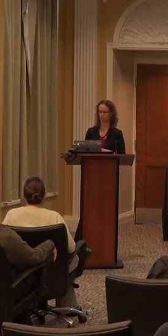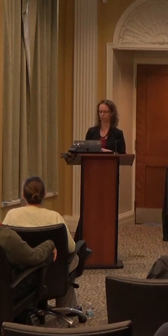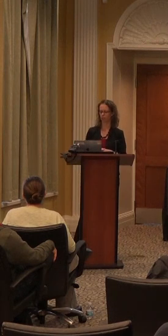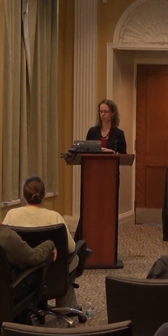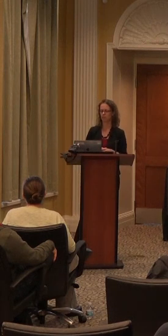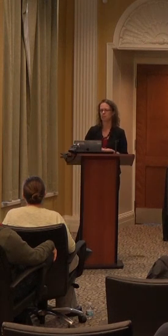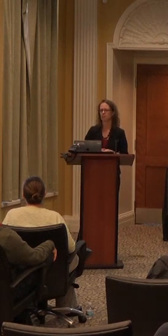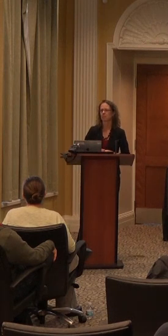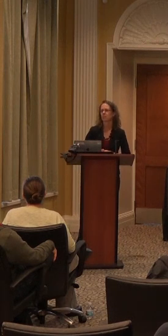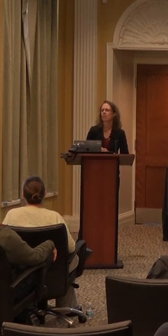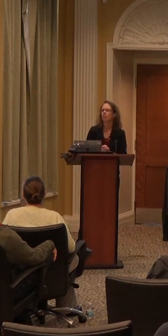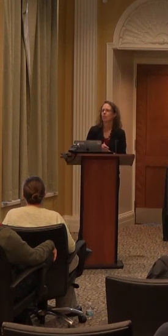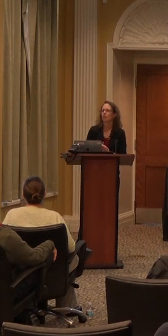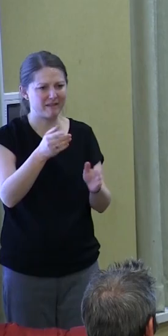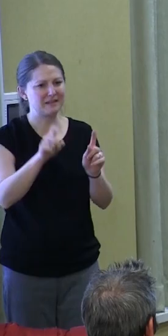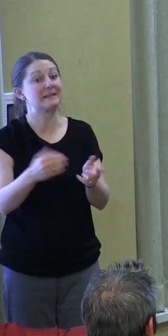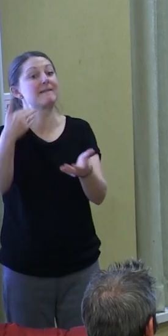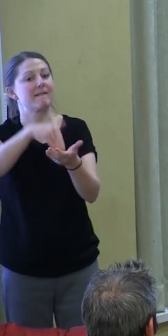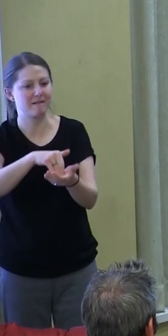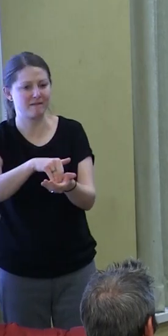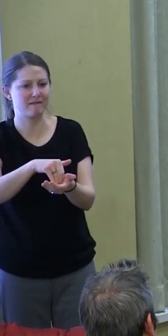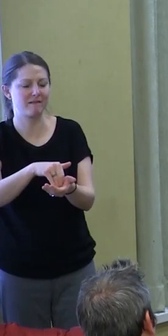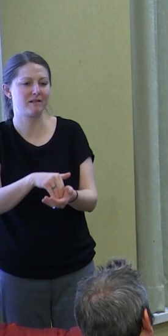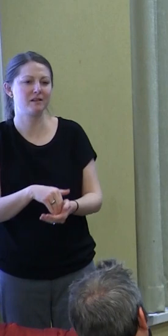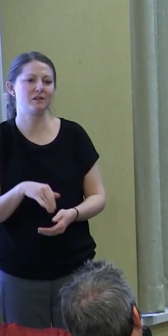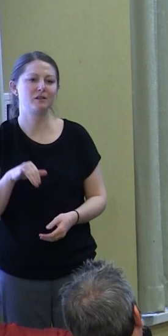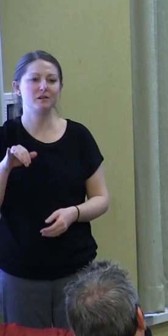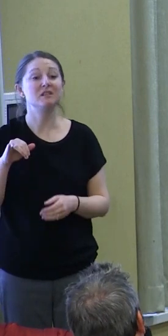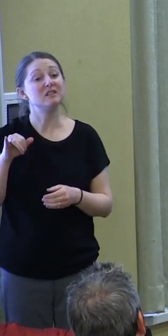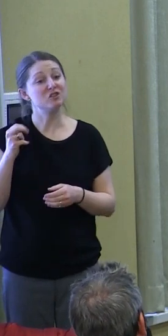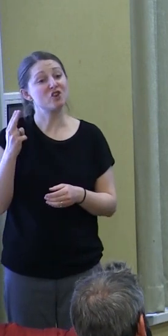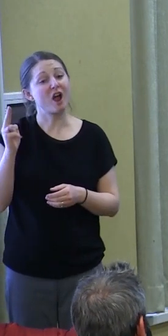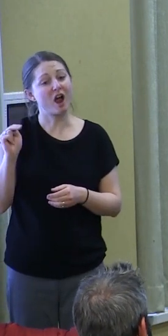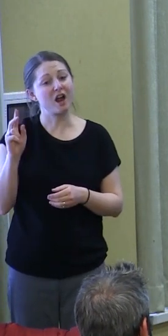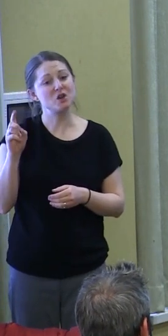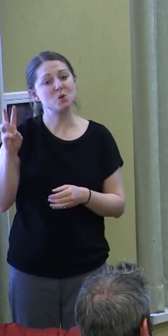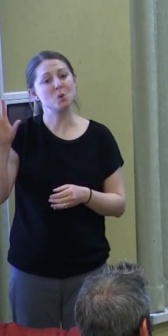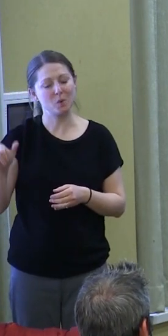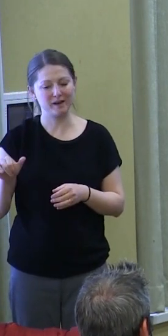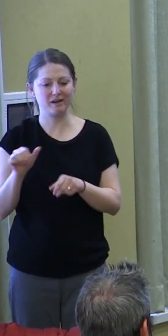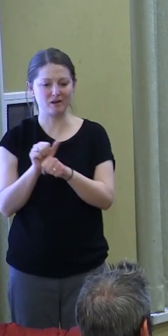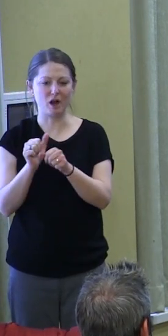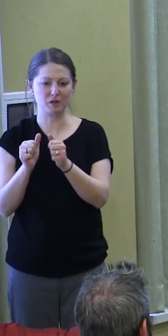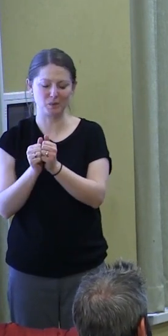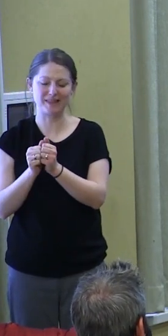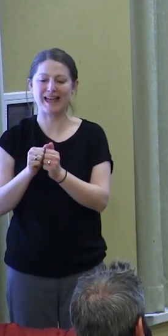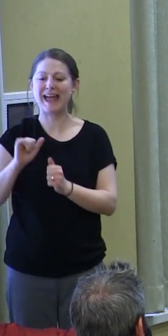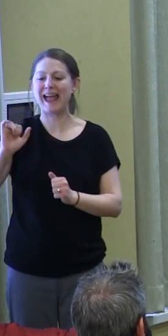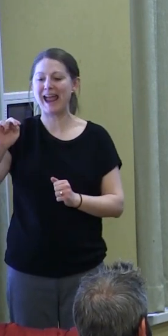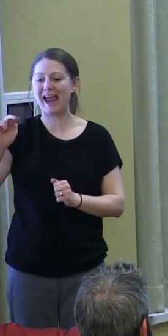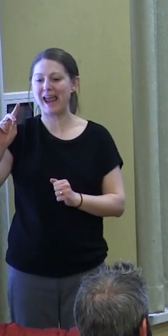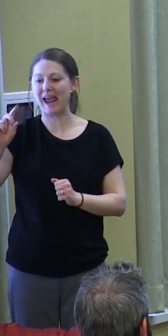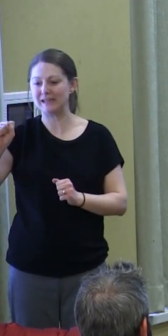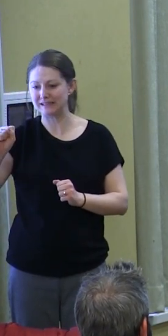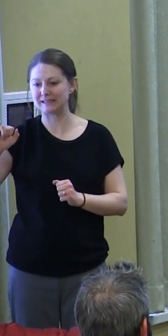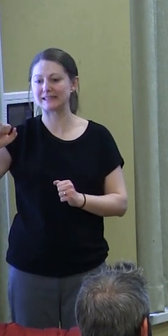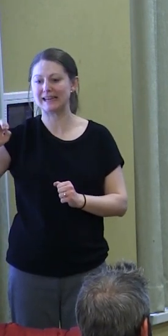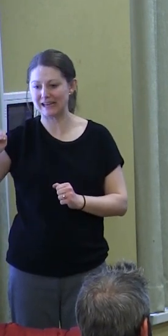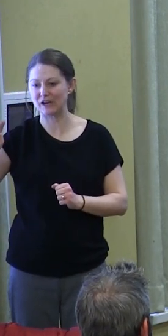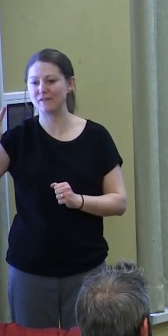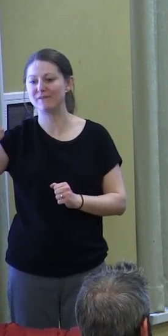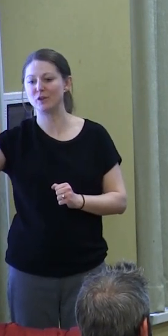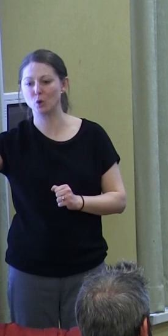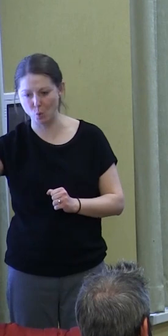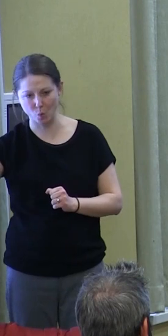aims and their goals. So John Dewey works with what he calls ends in view. Ends in view are